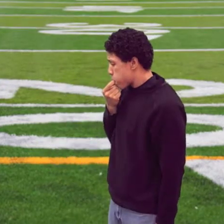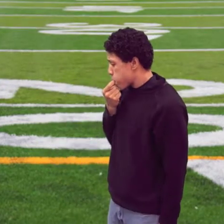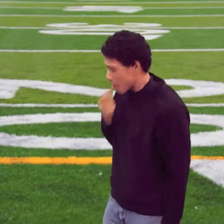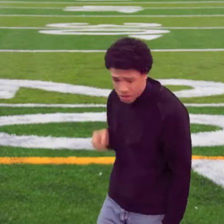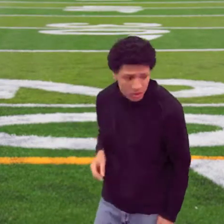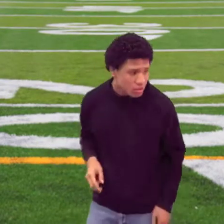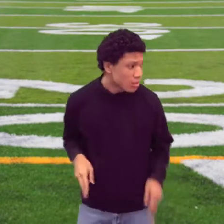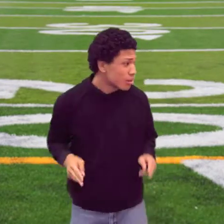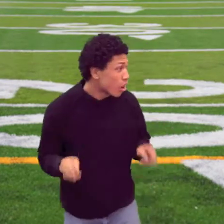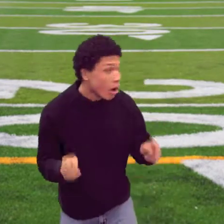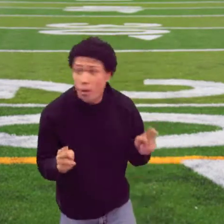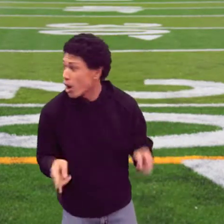I've turned my phone right?